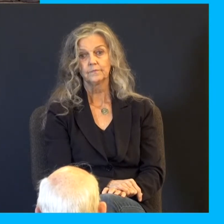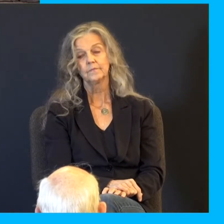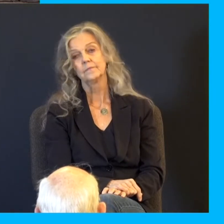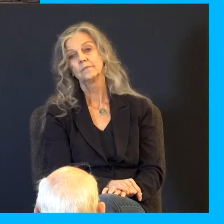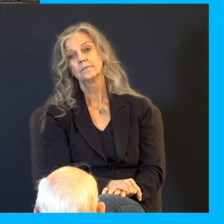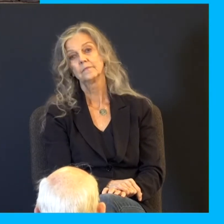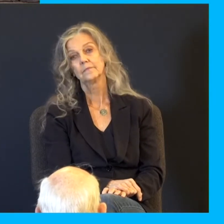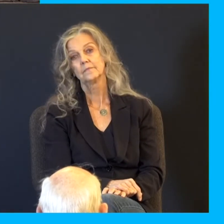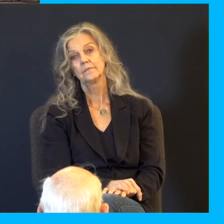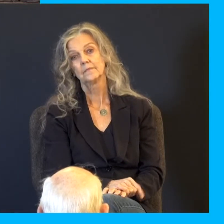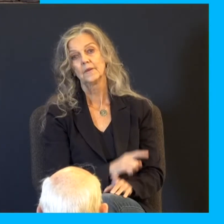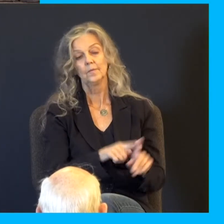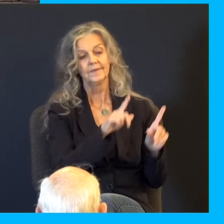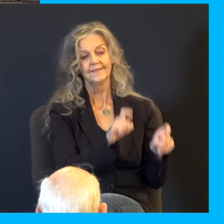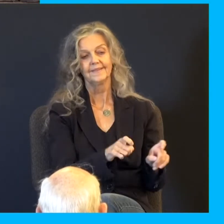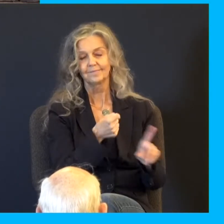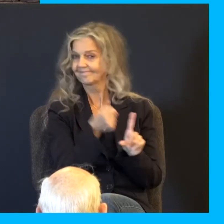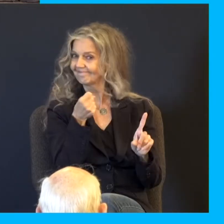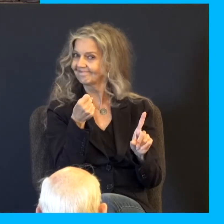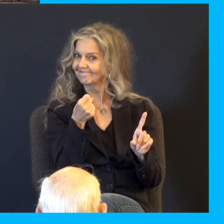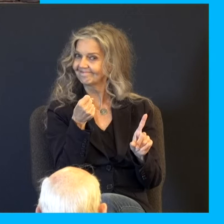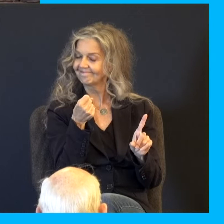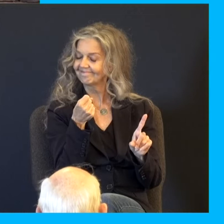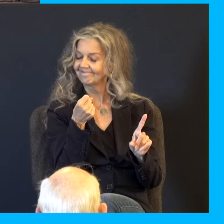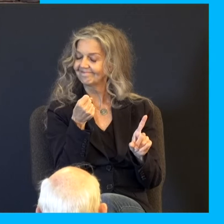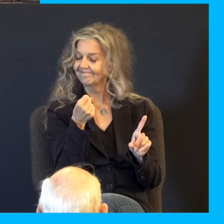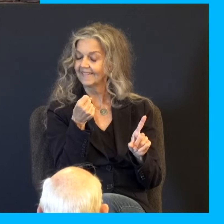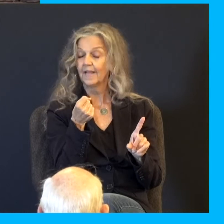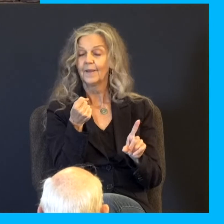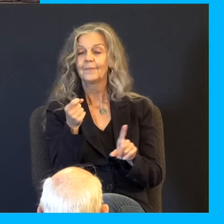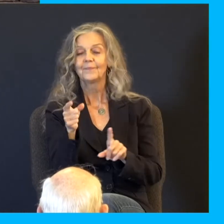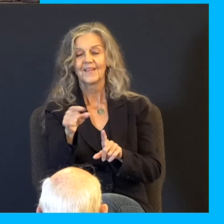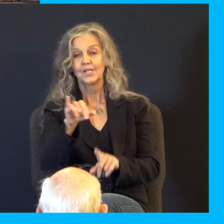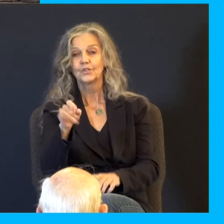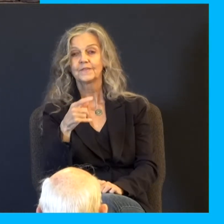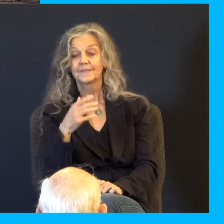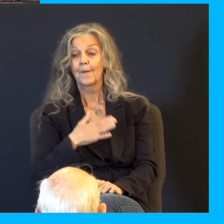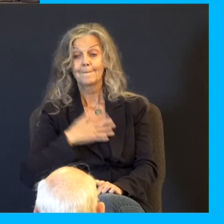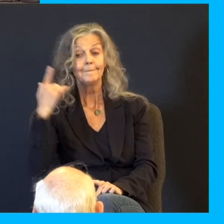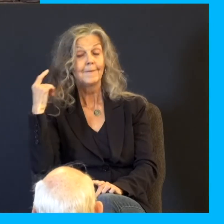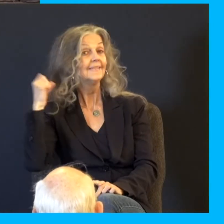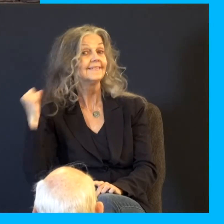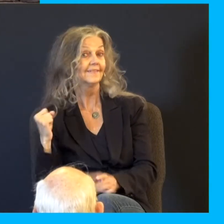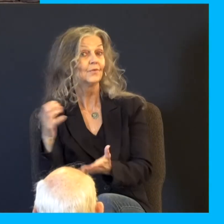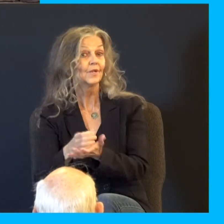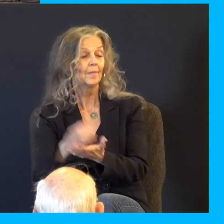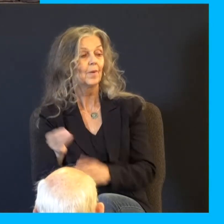But the test has a twist. And put my cup, the silver cup, in the sack's mouth of the youngest, can be